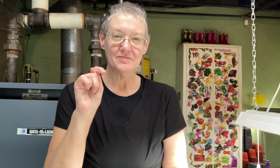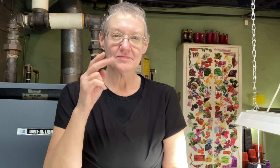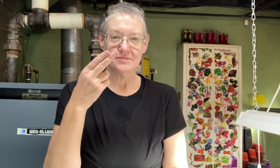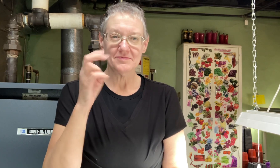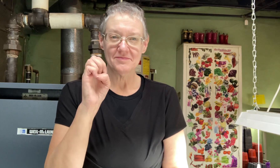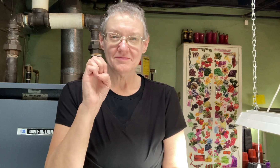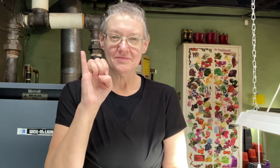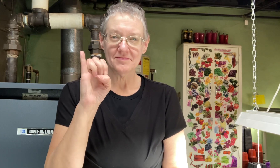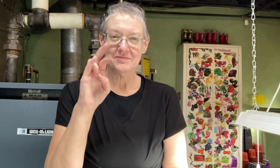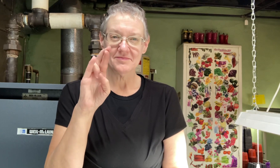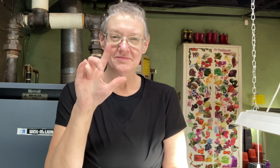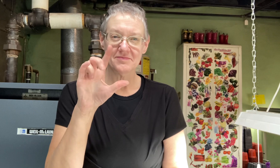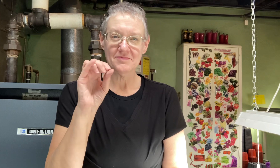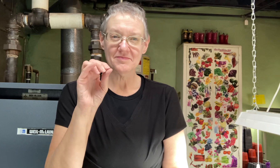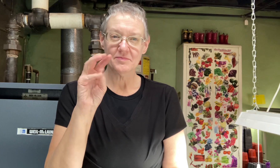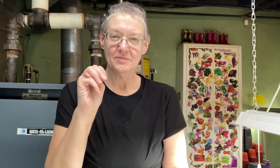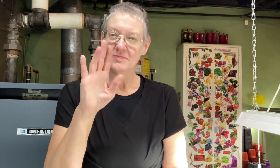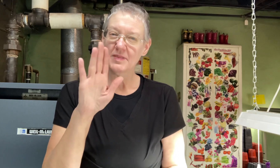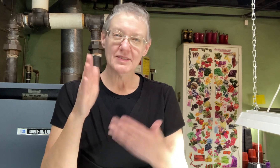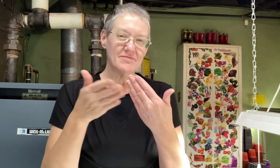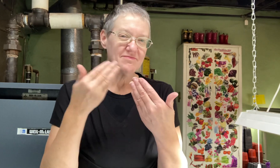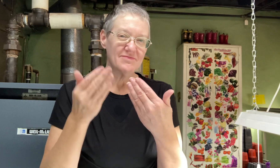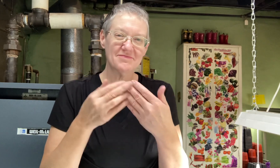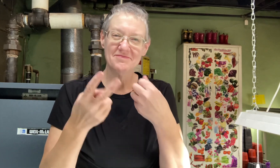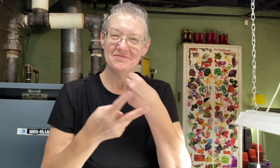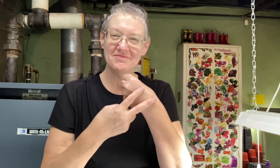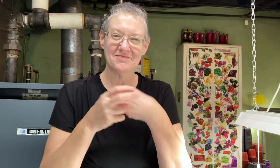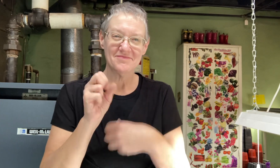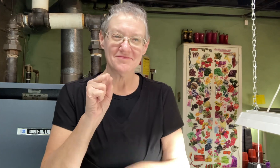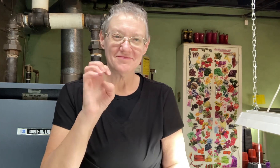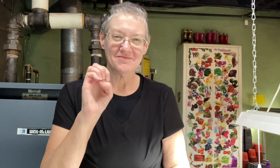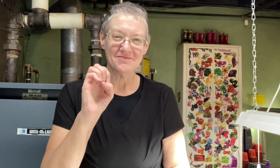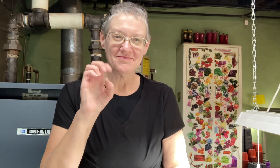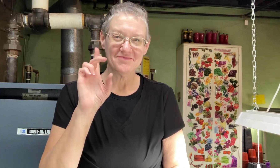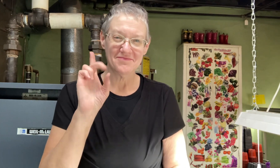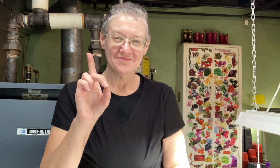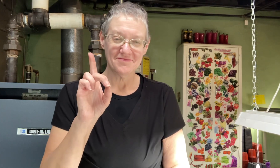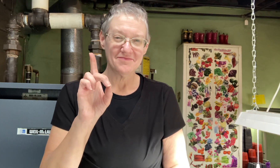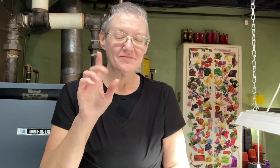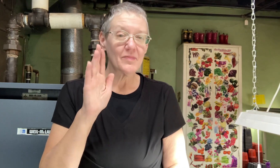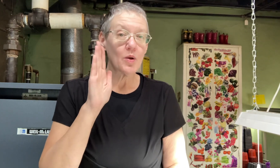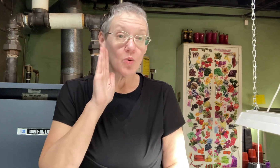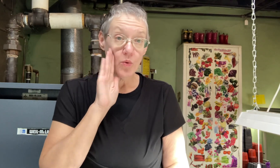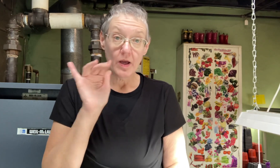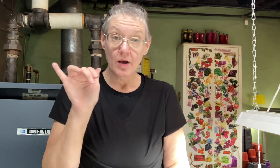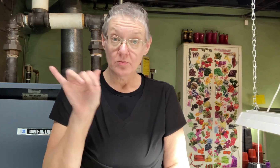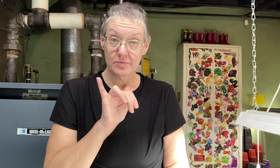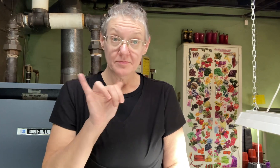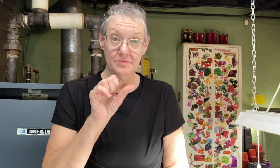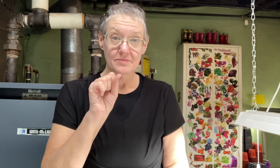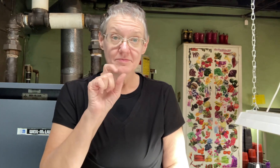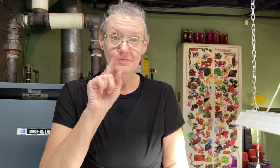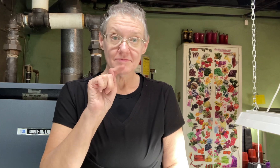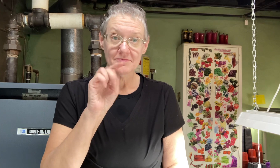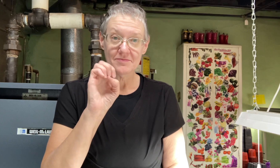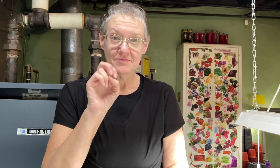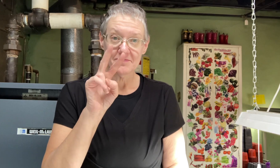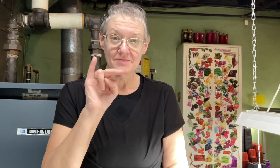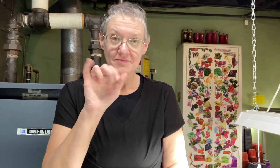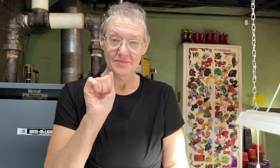and they are an heirloom it's easy to save snapdragon seeds now like the